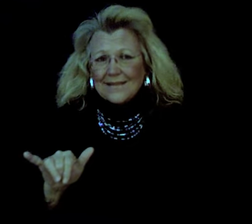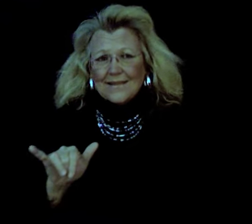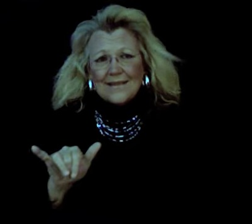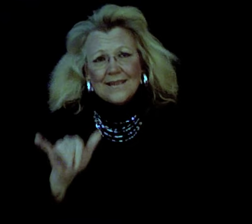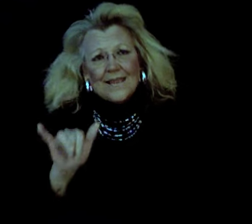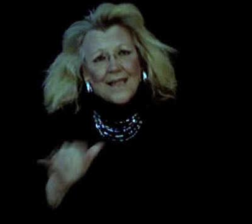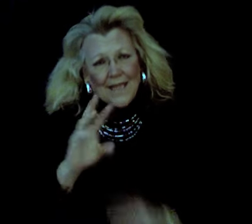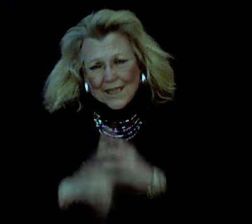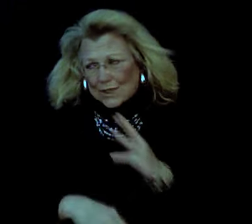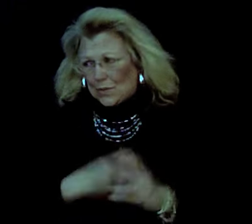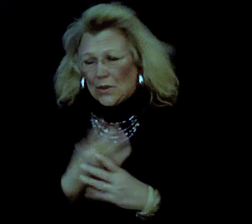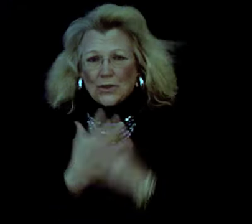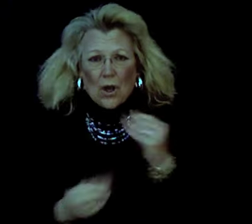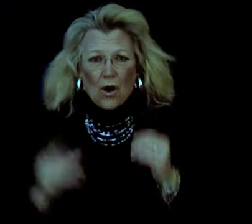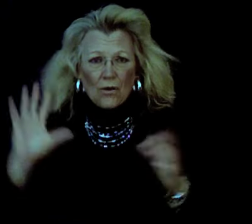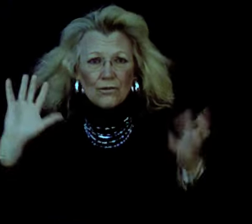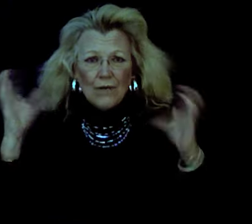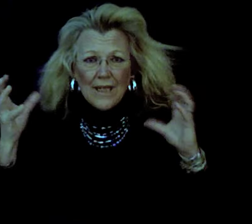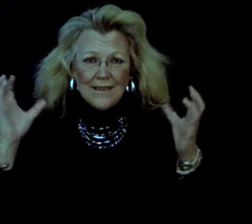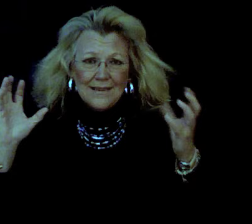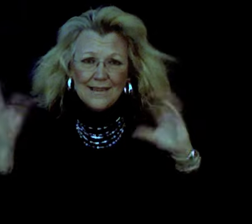This world's gone crazy